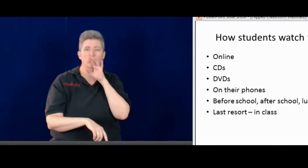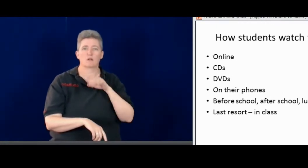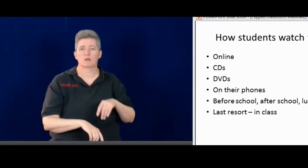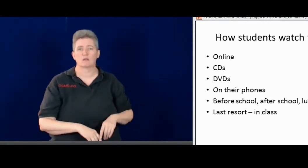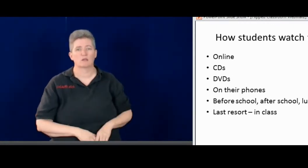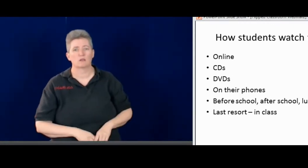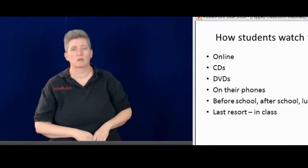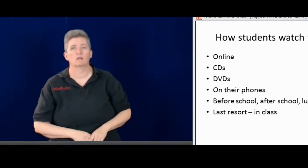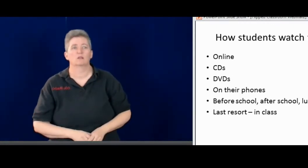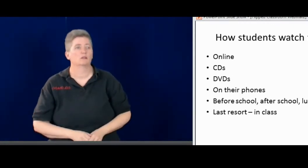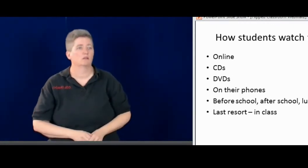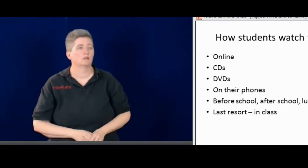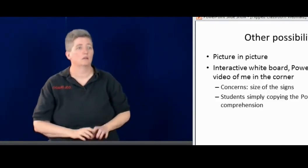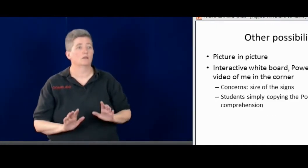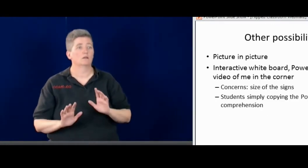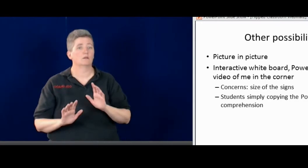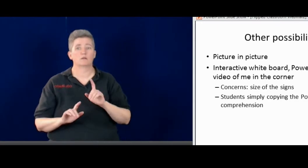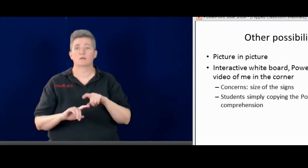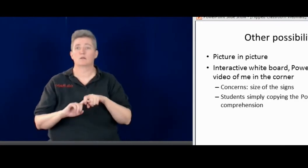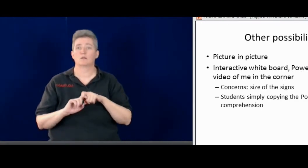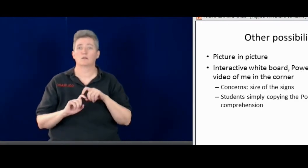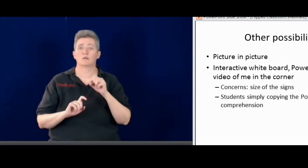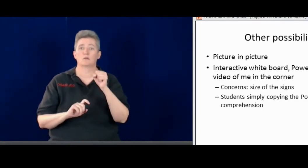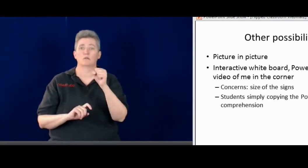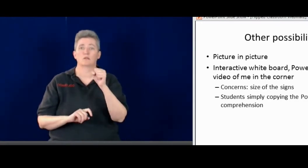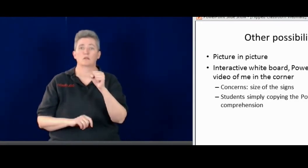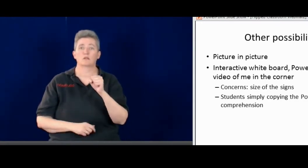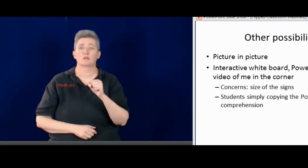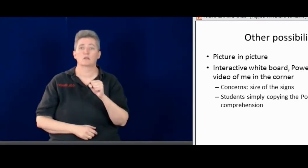And then they, and we could,